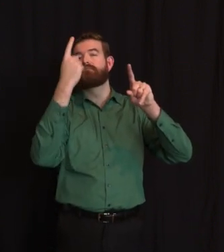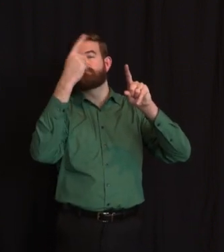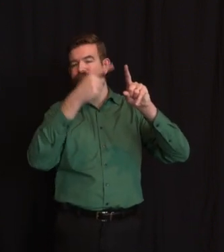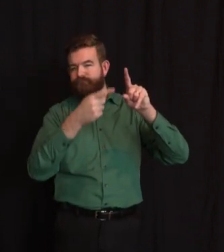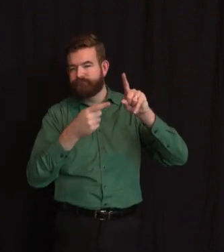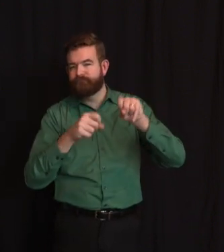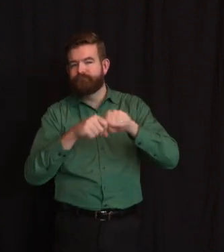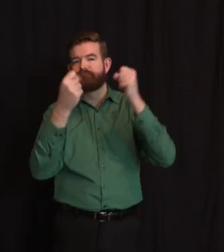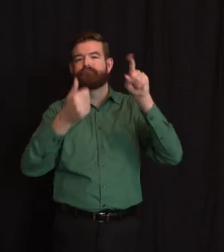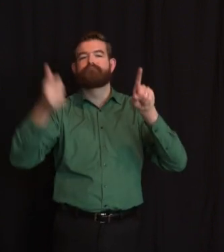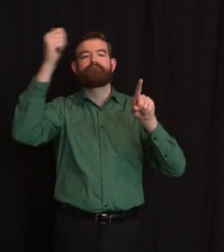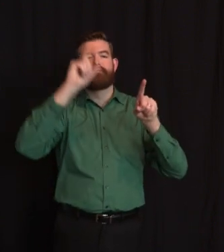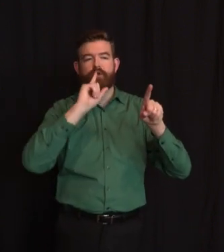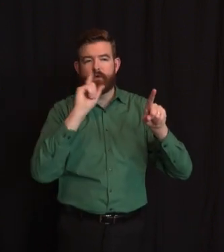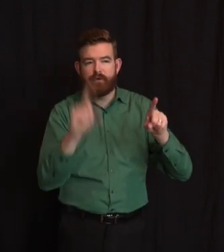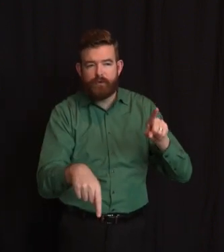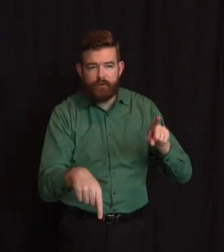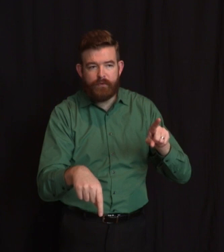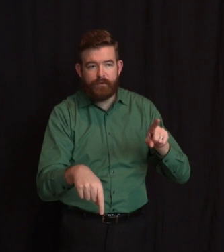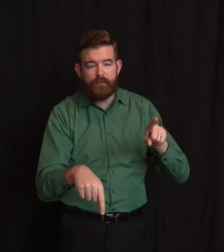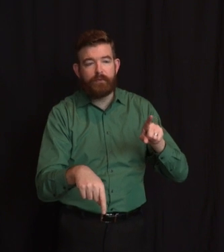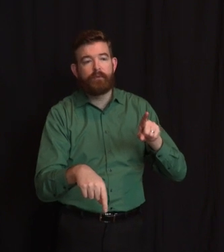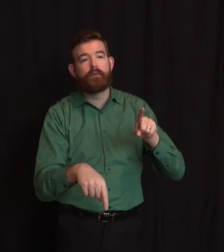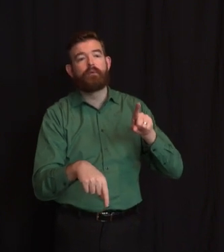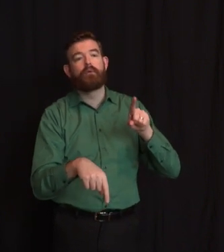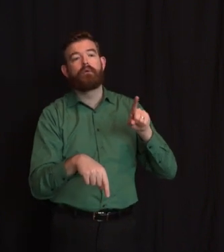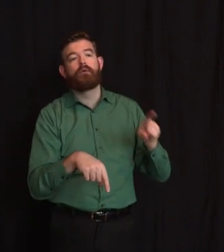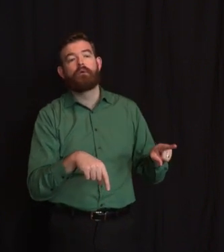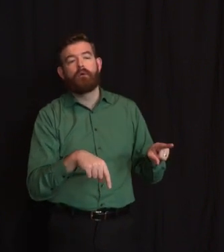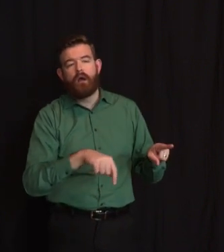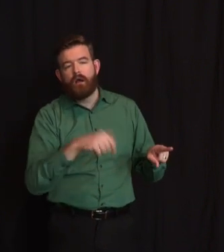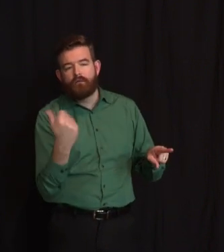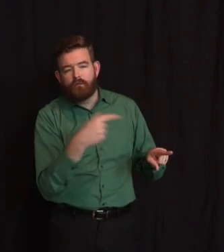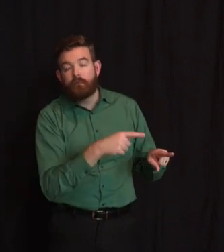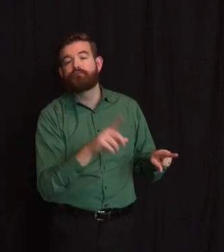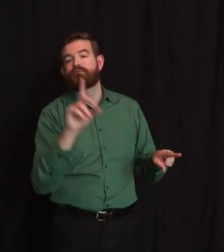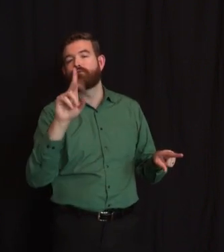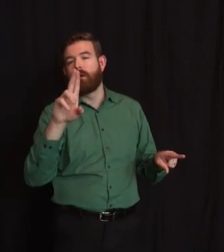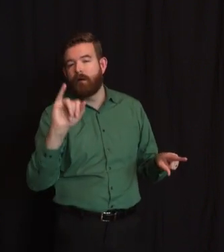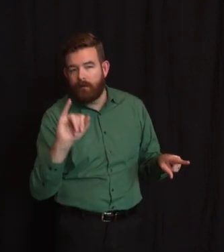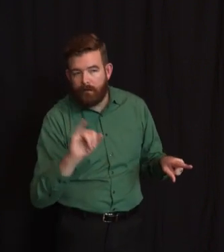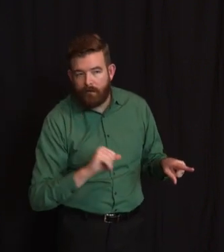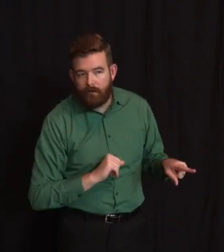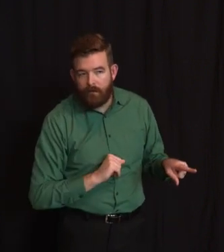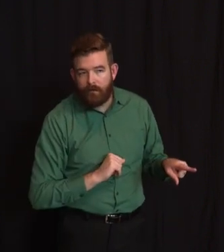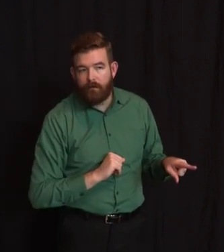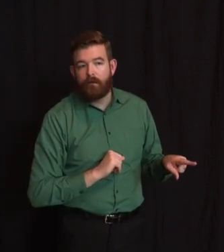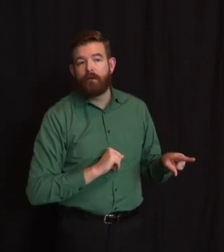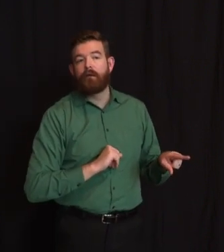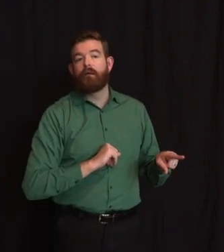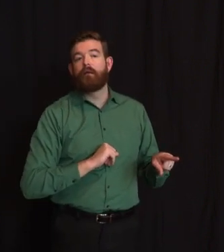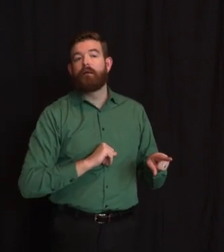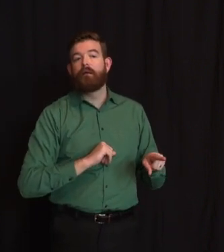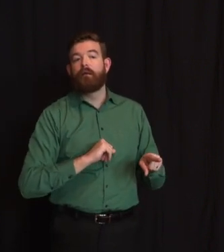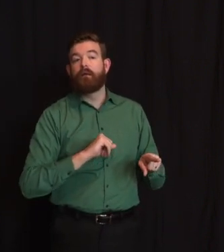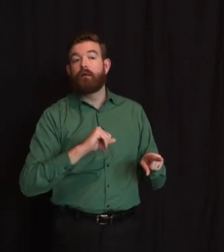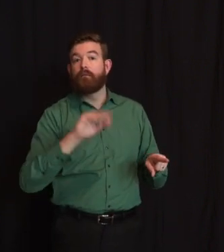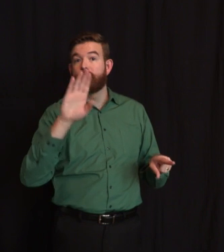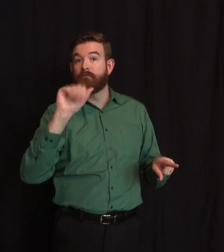for driving under the influence with a 0.33 blood alcohol concentration. With regard to PPE, I just thought I'd